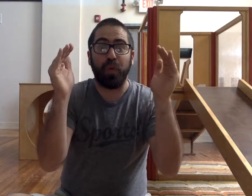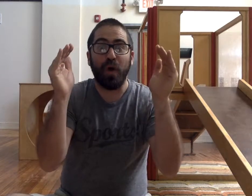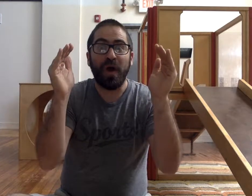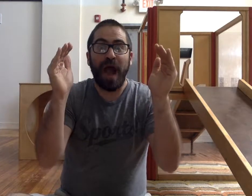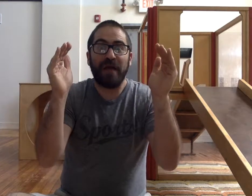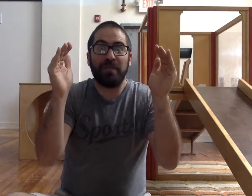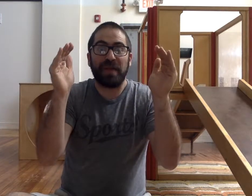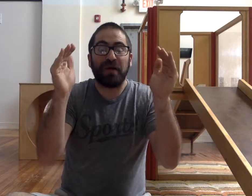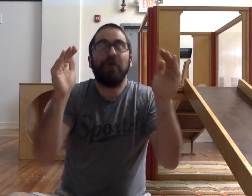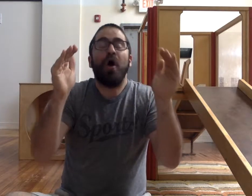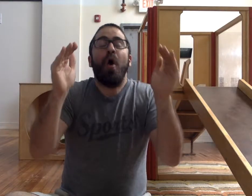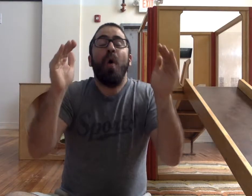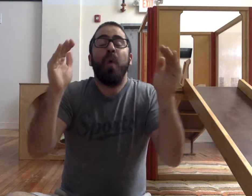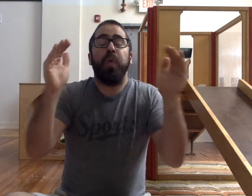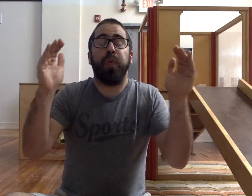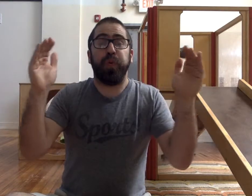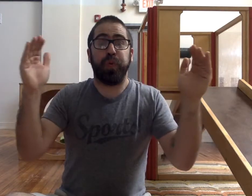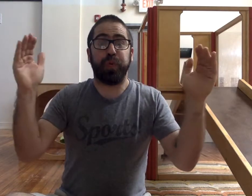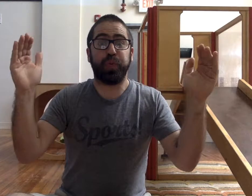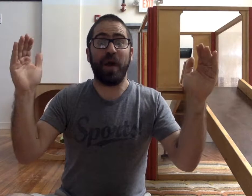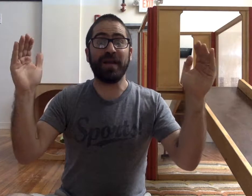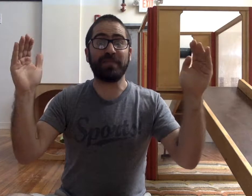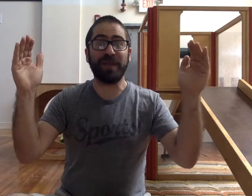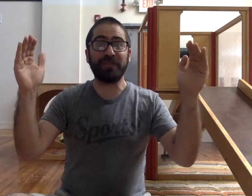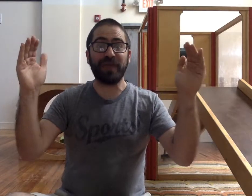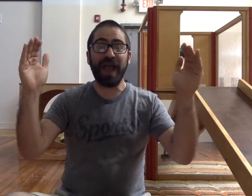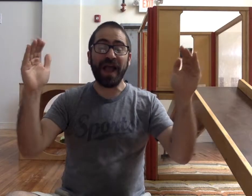And bigger. As big as you can.